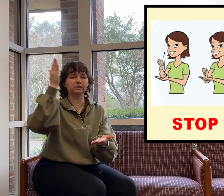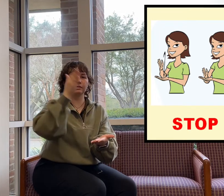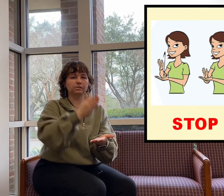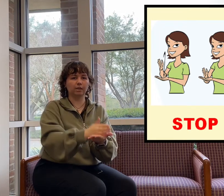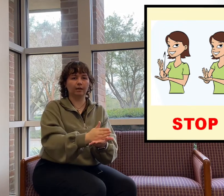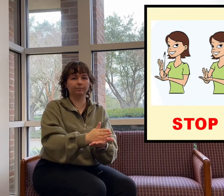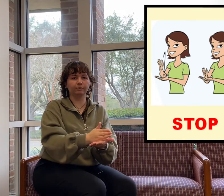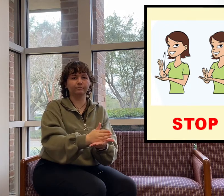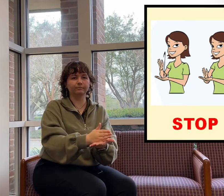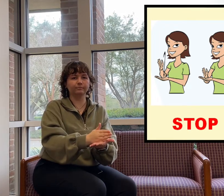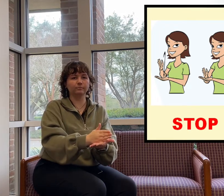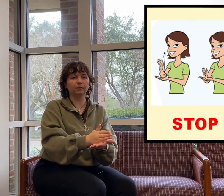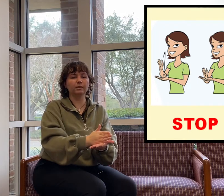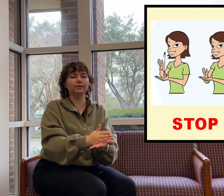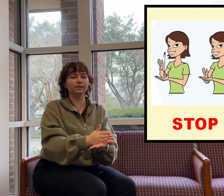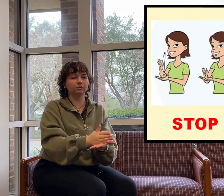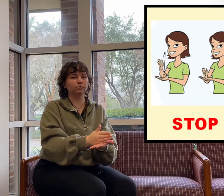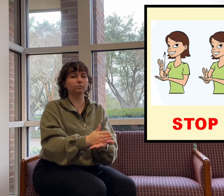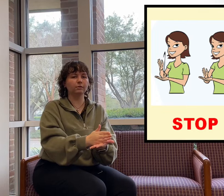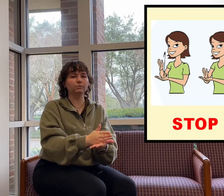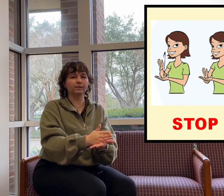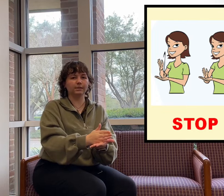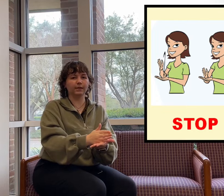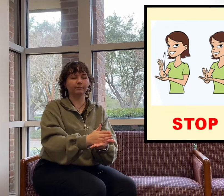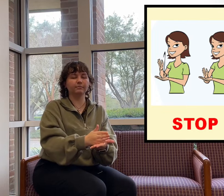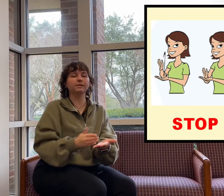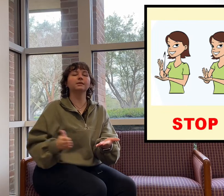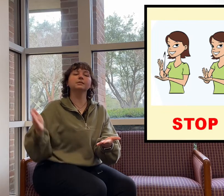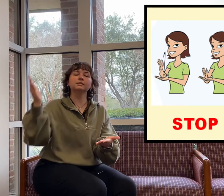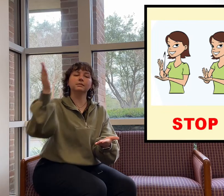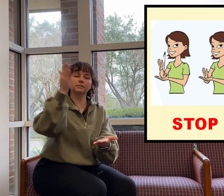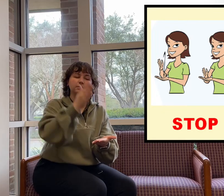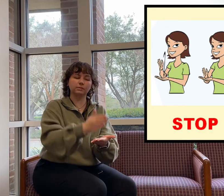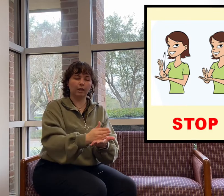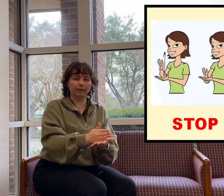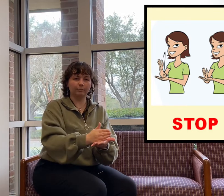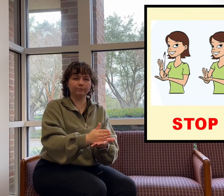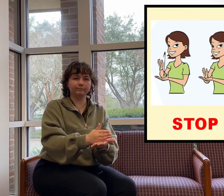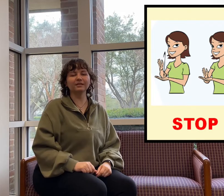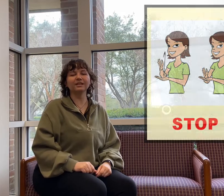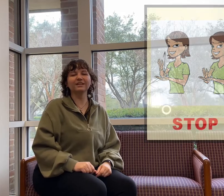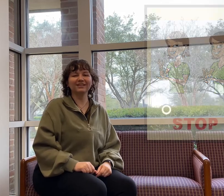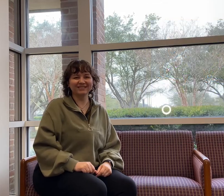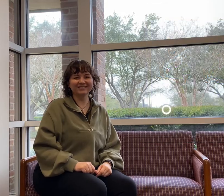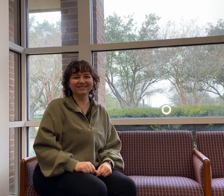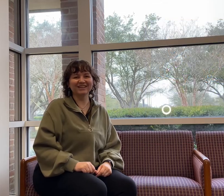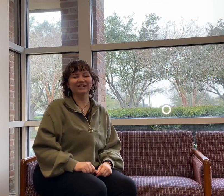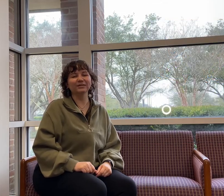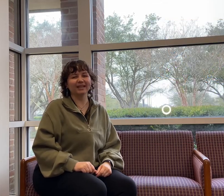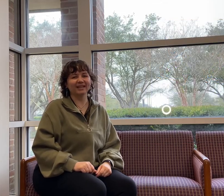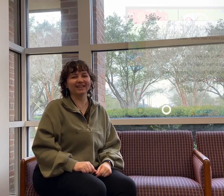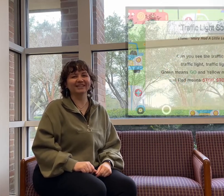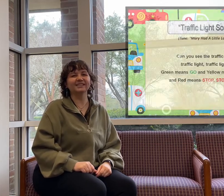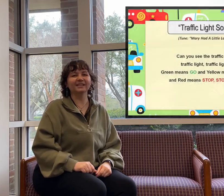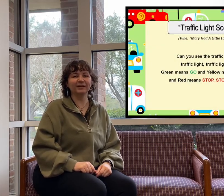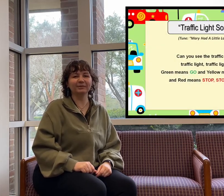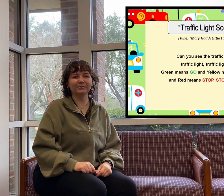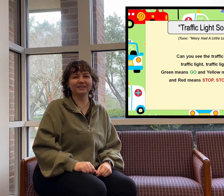stop. Let's do it one more time. Stop. Okay, guys. Now we're going to